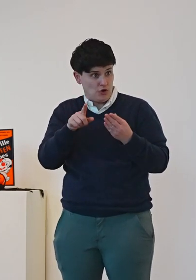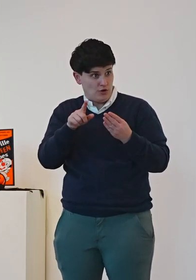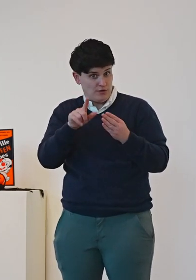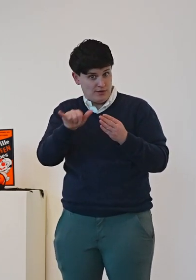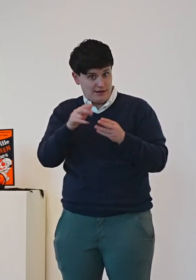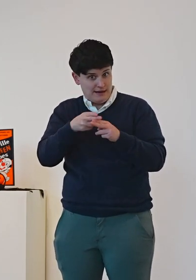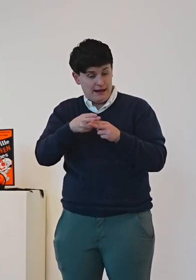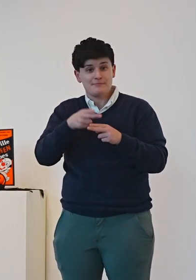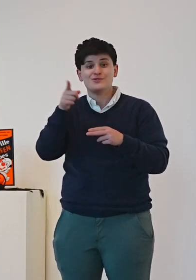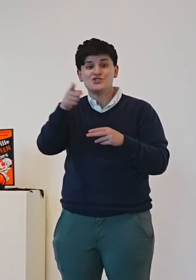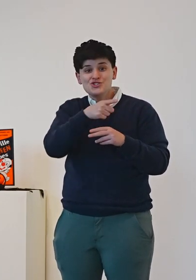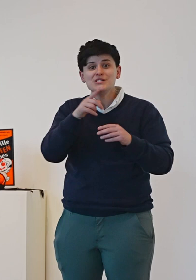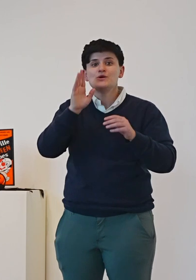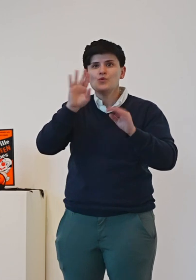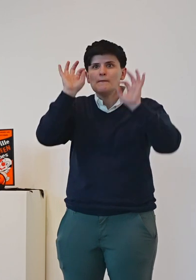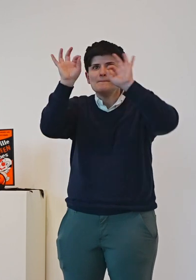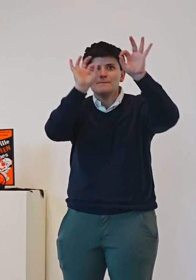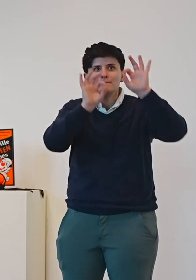kitchen